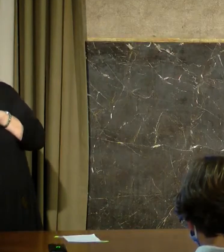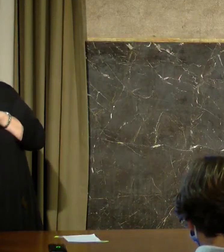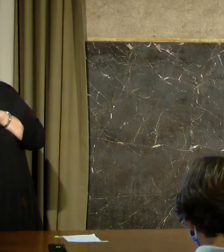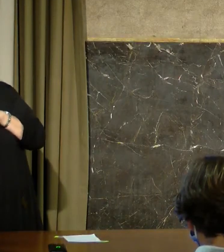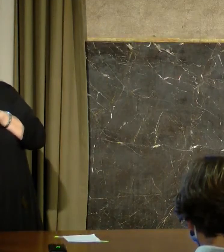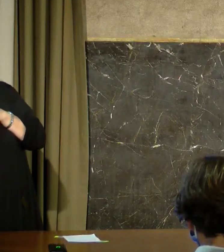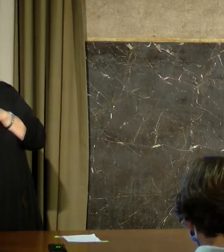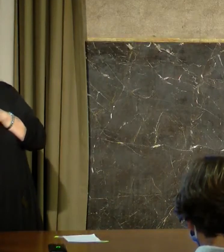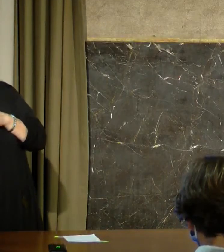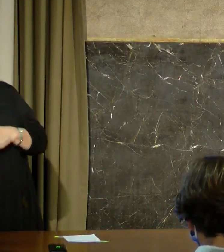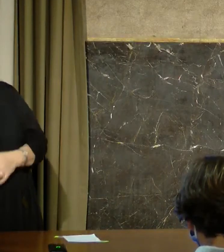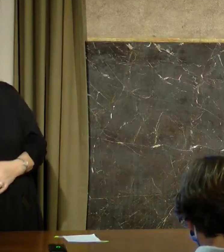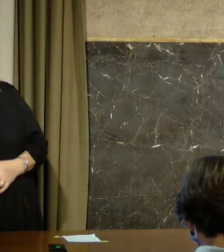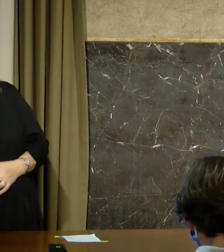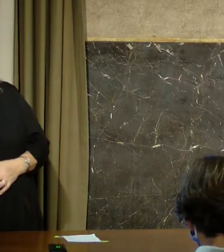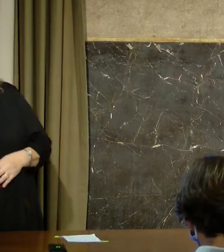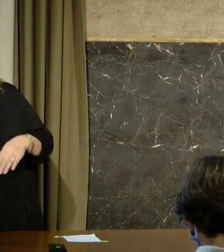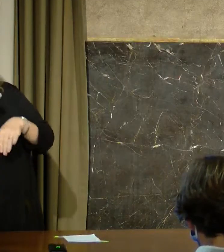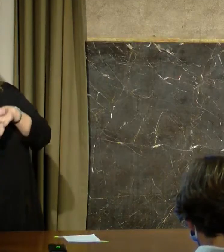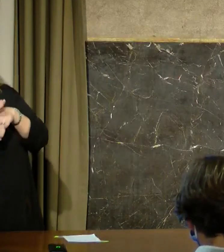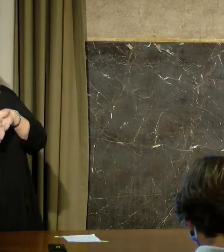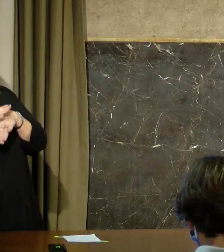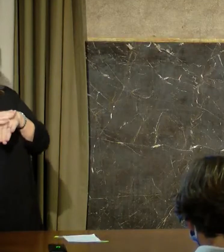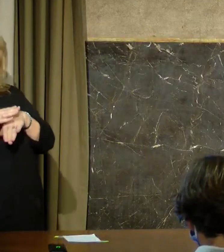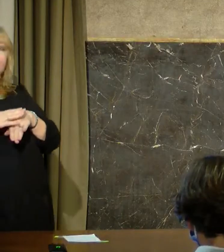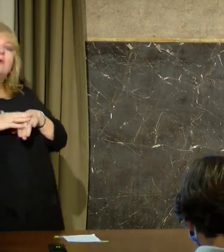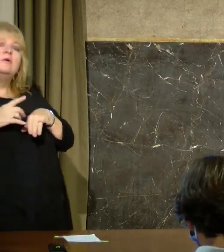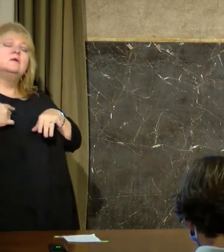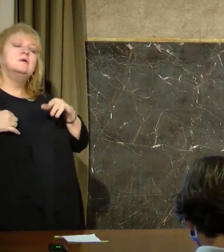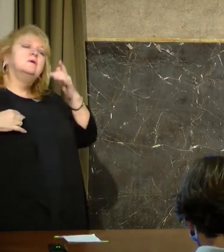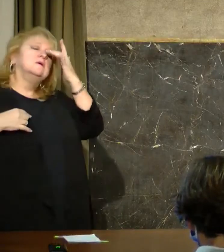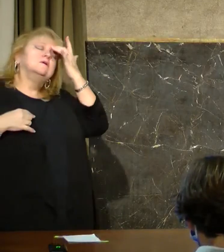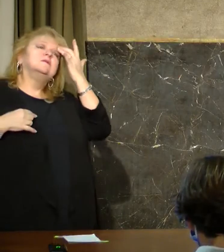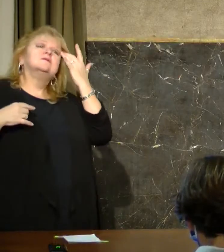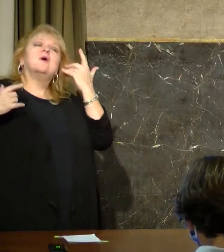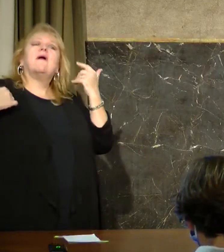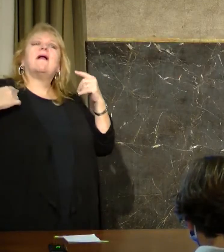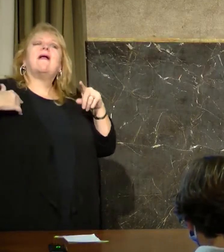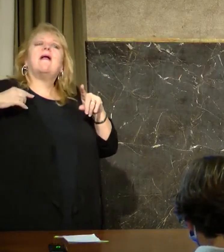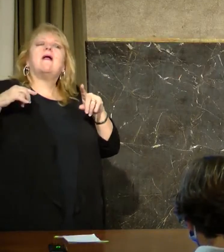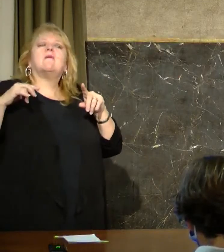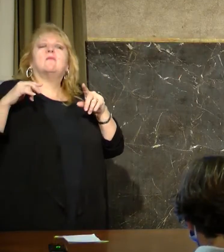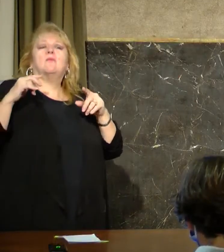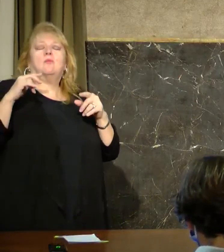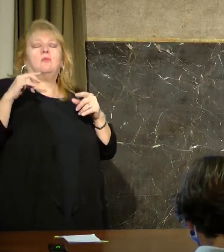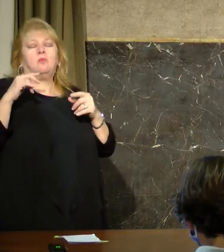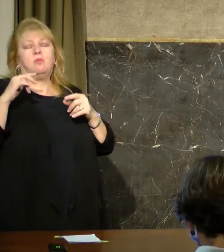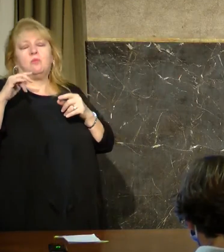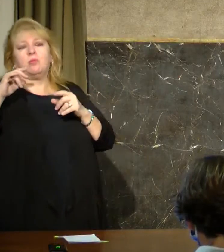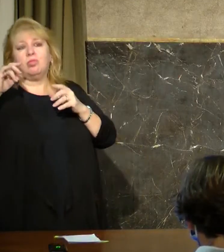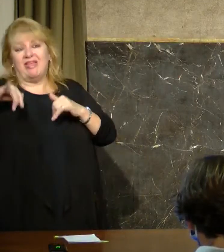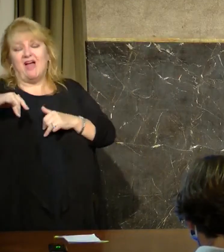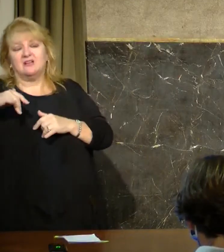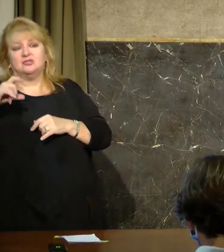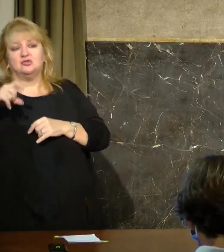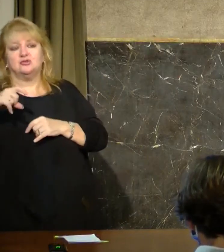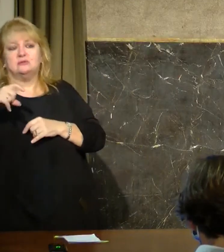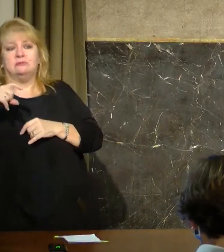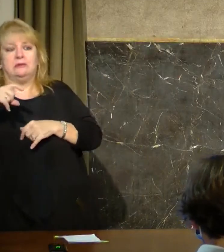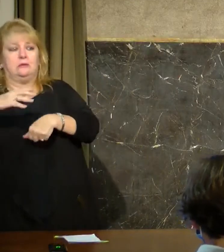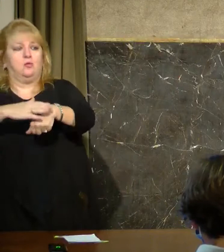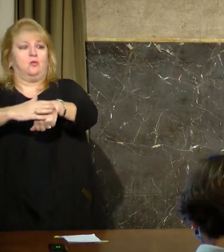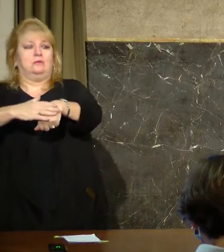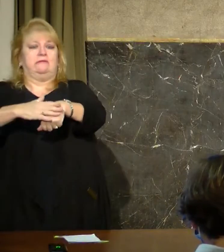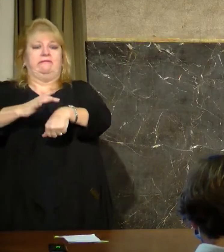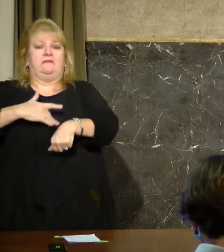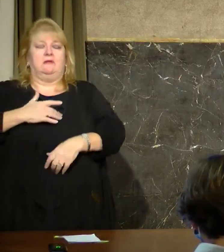to folks. Looking forward to a little bit more happy